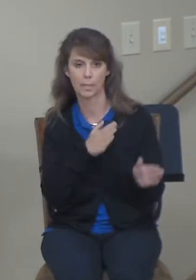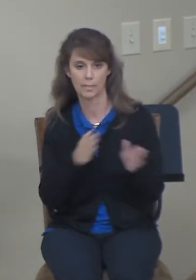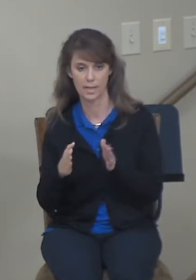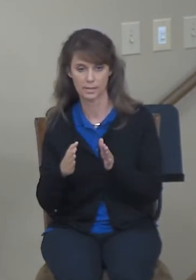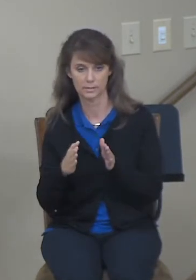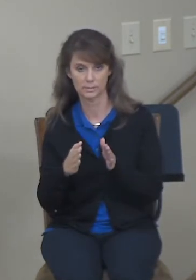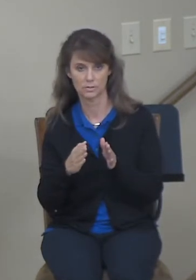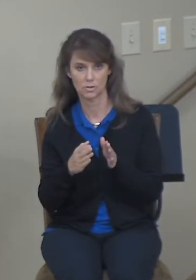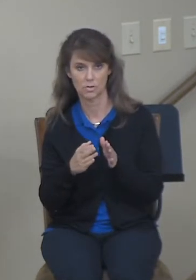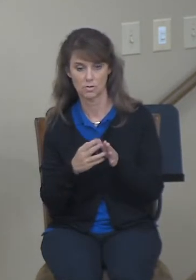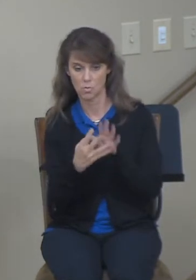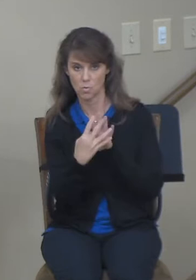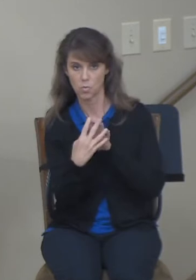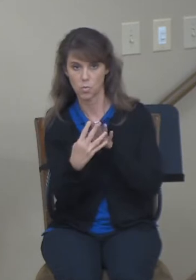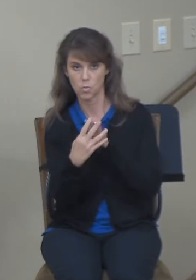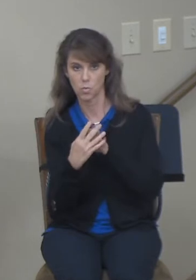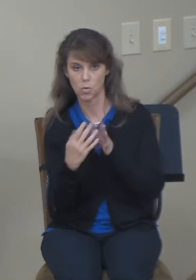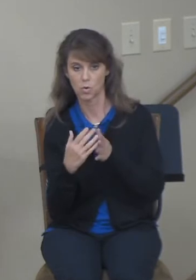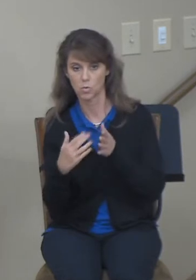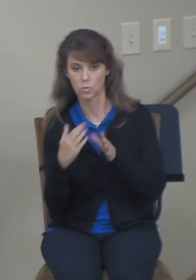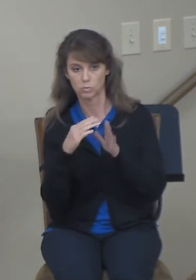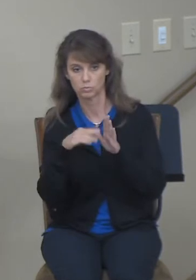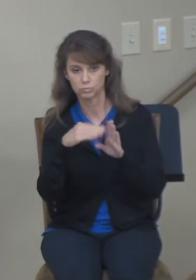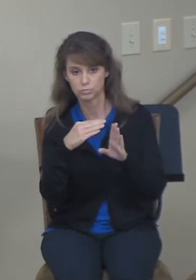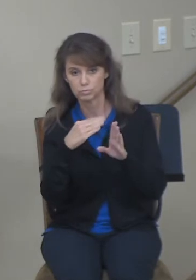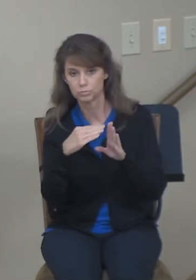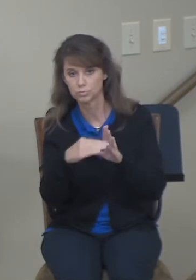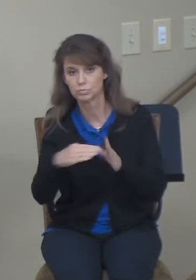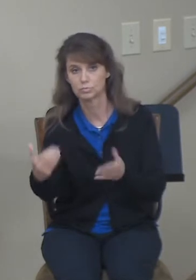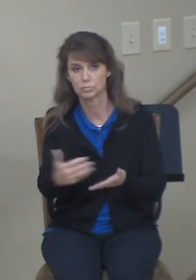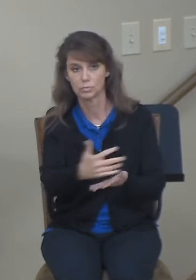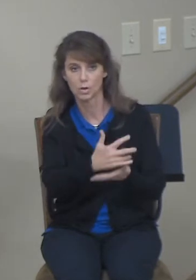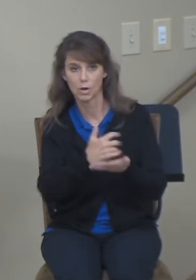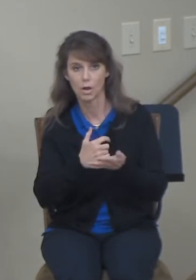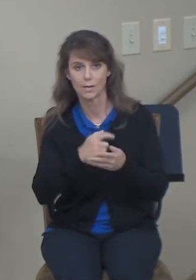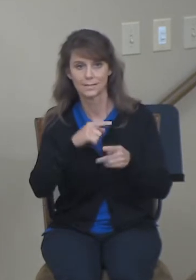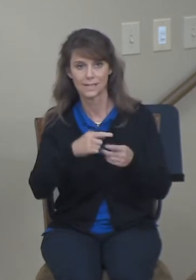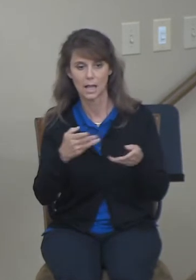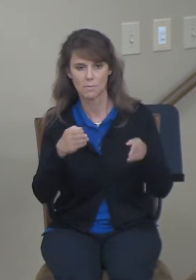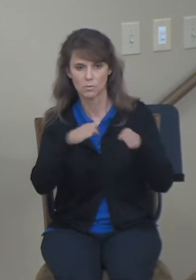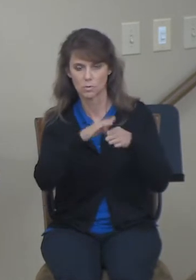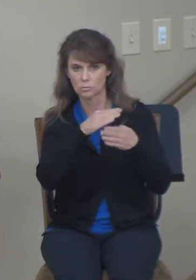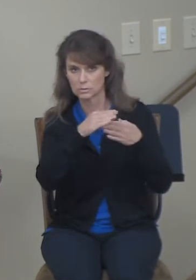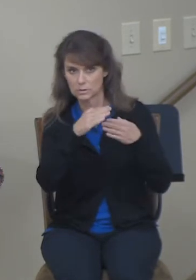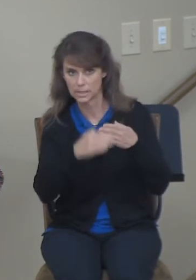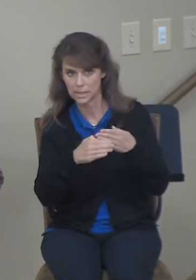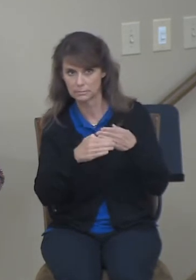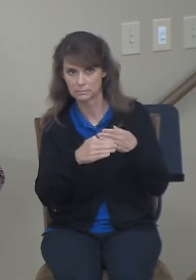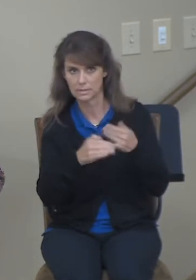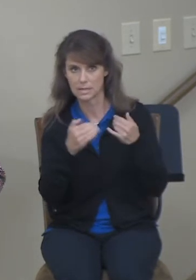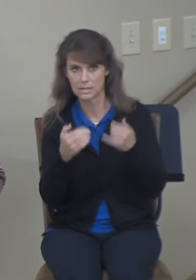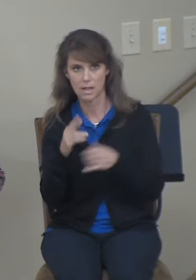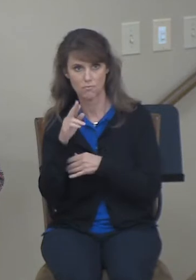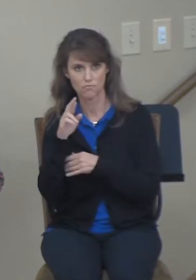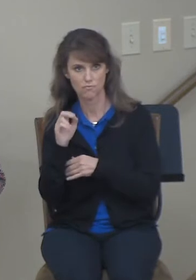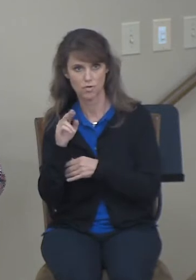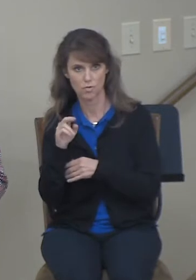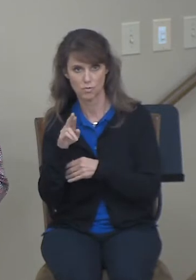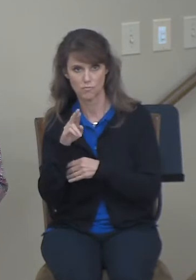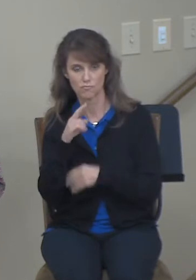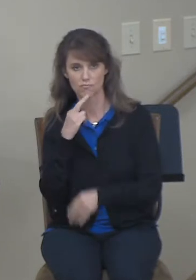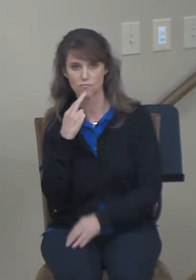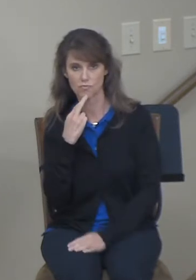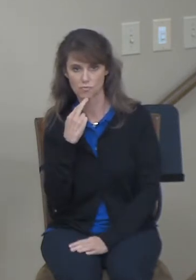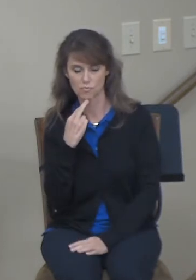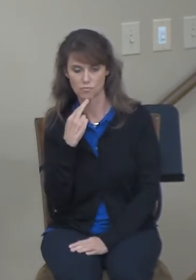and Naomi's thoughts turned to the well-being of Ruth. And as chapter 3 opens, she asks two questions